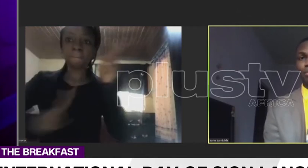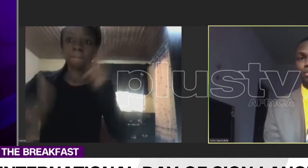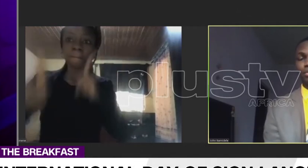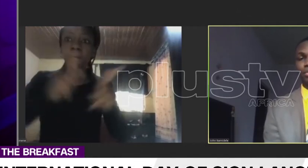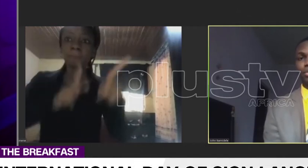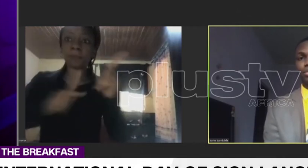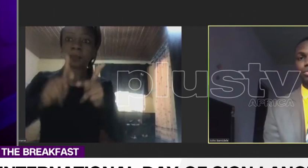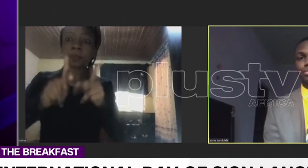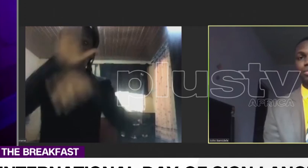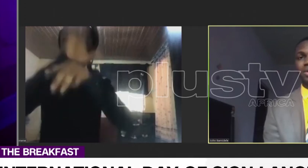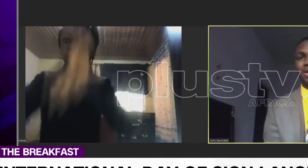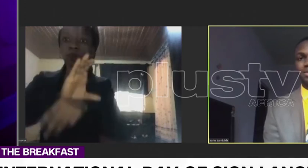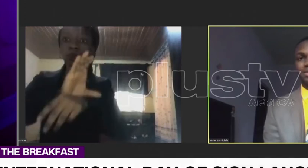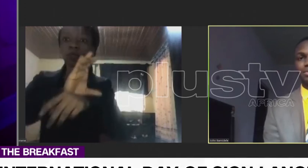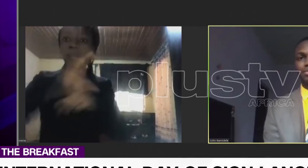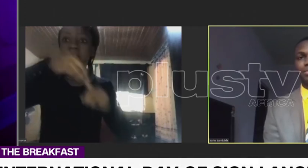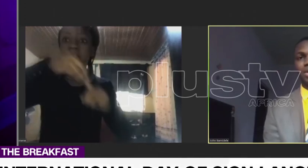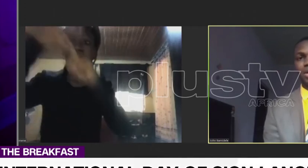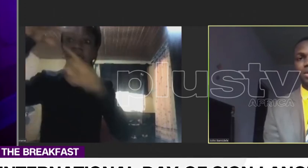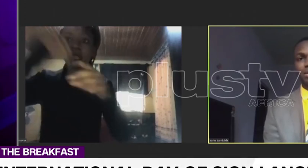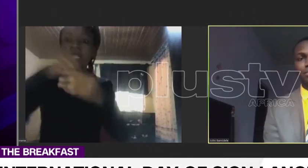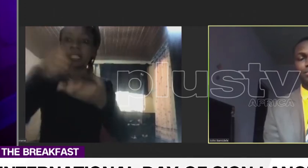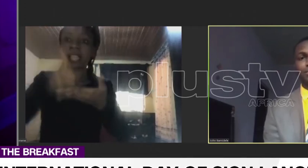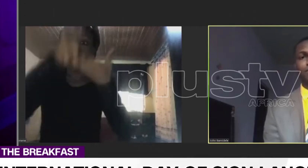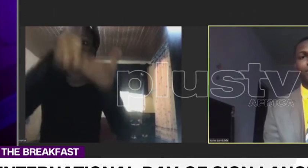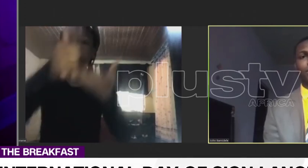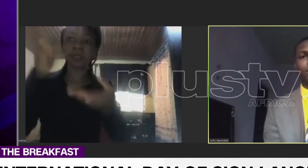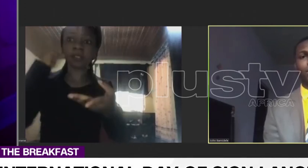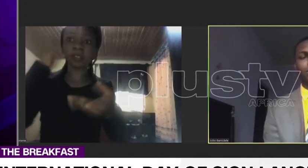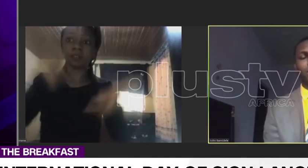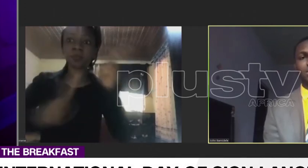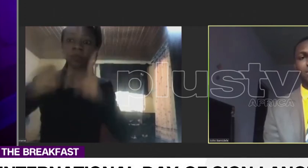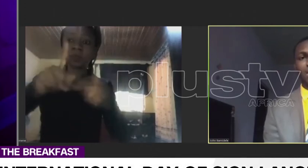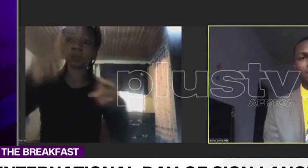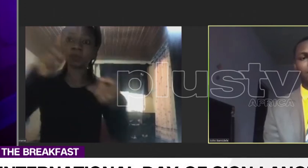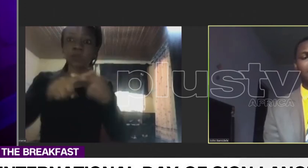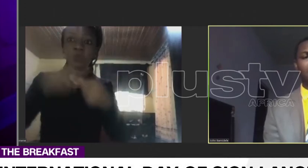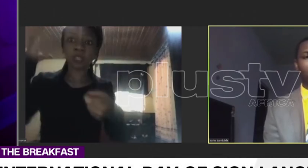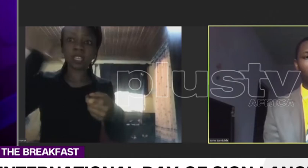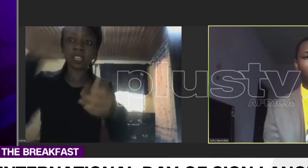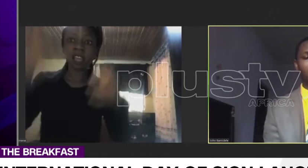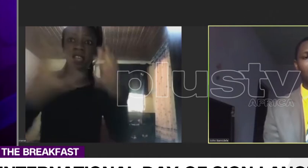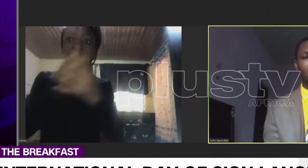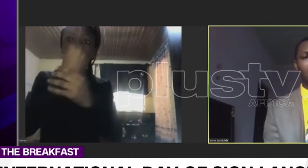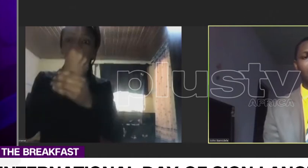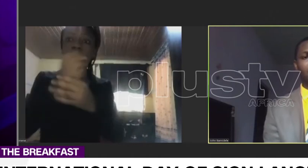to get to hear the news or to get around, get employed. But